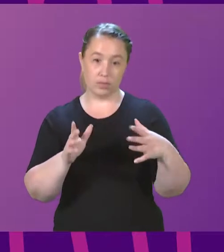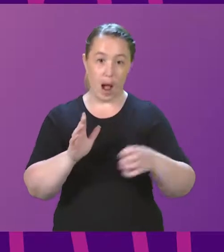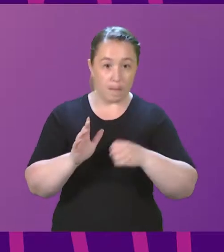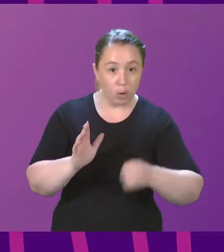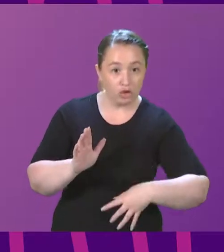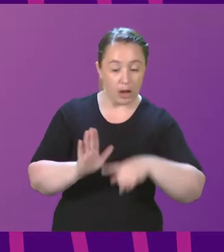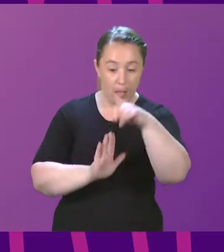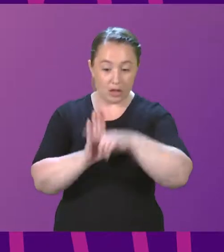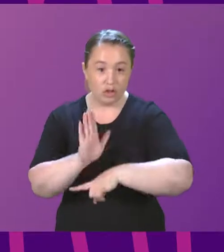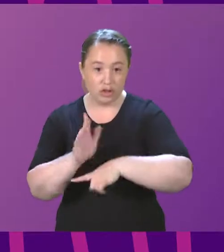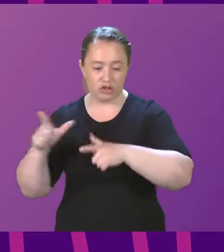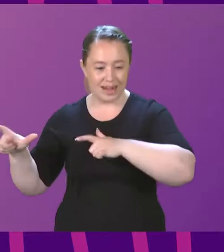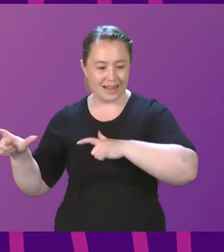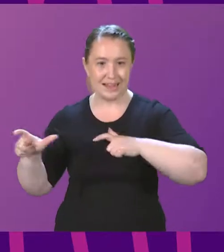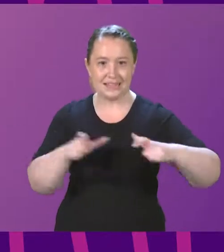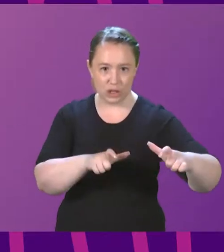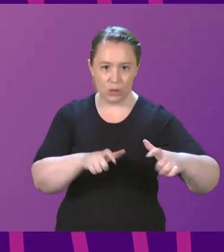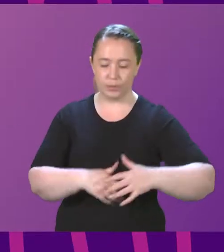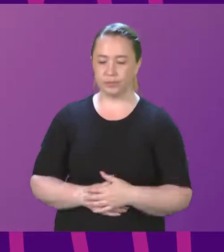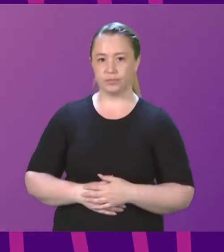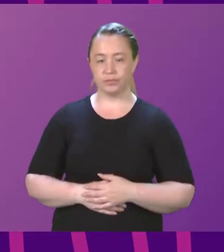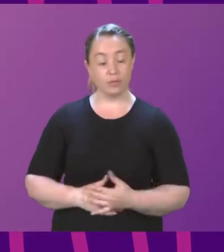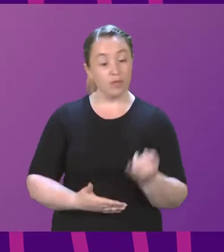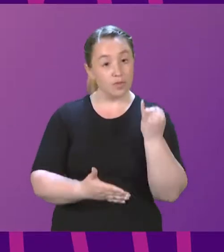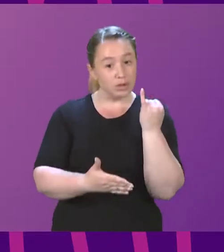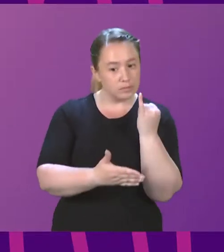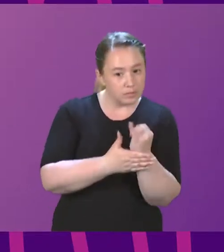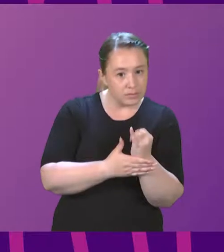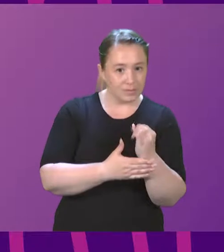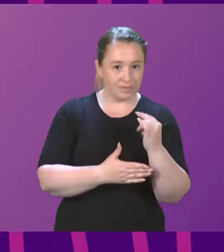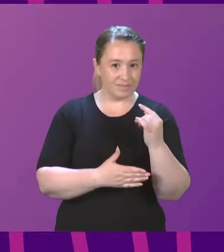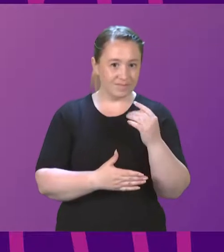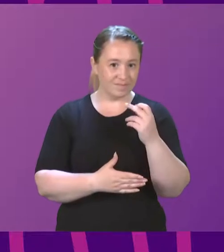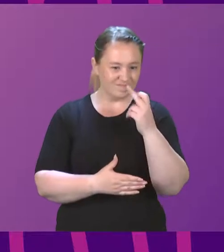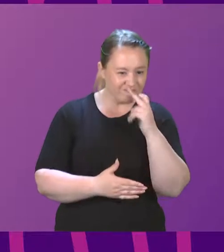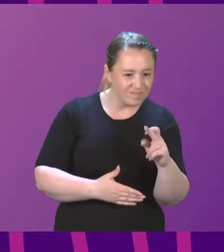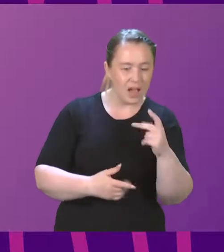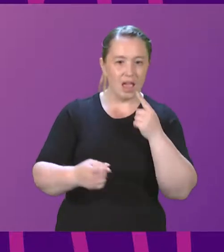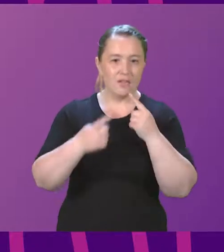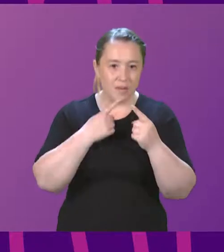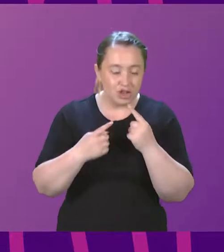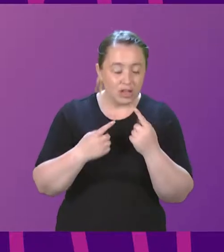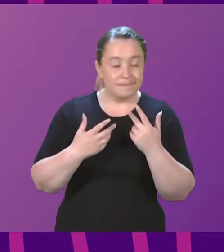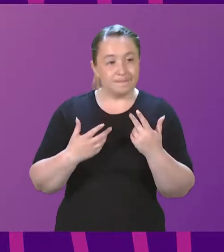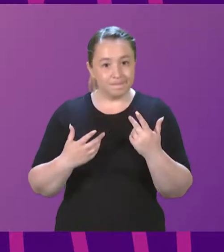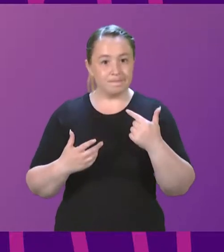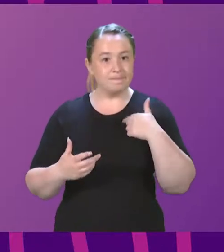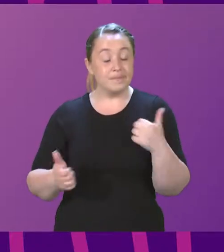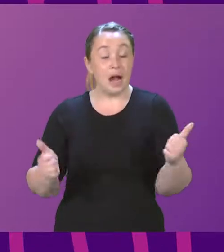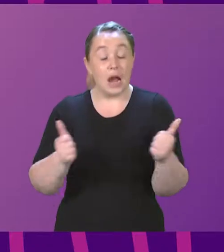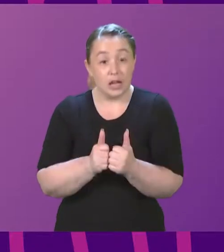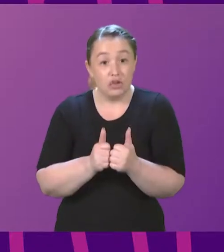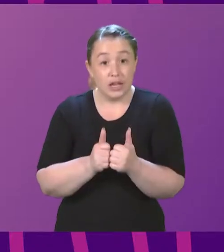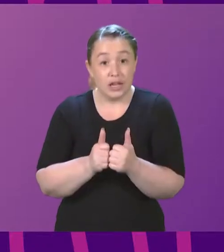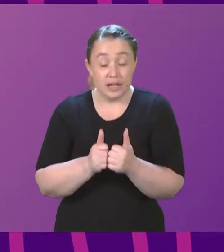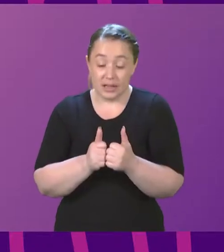that we have. In terms of misinformation, I agree. Very briefly, Minister. I agree. It is vitally important that